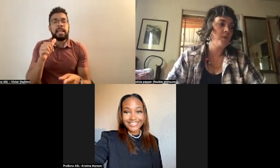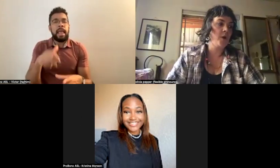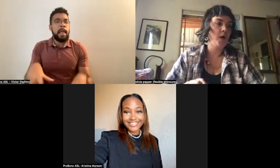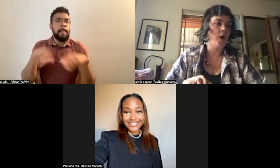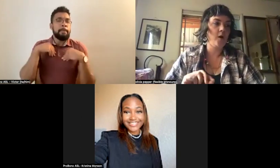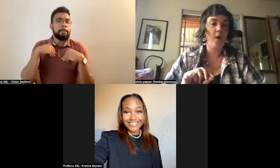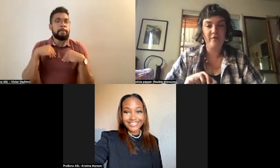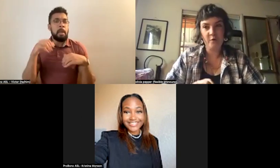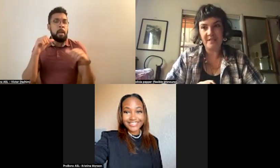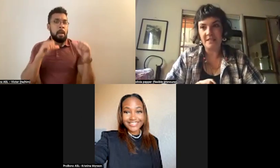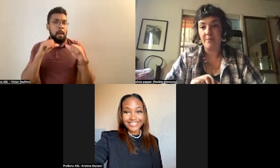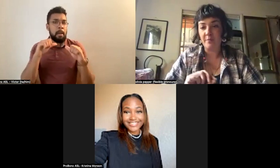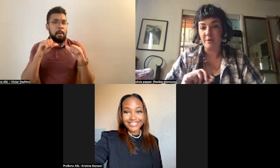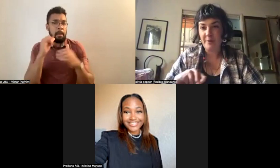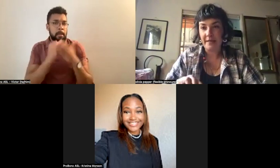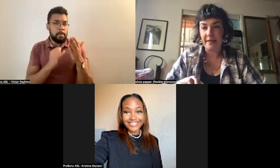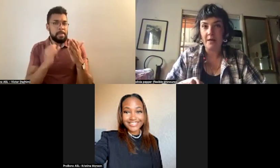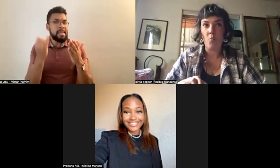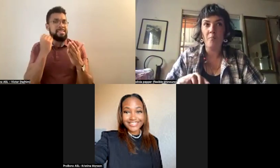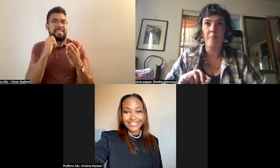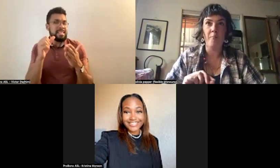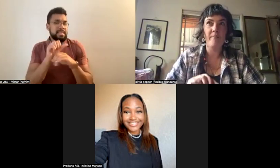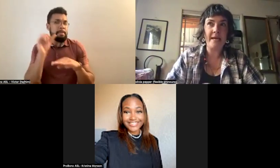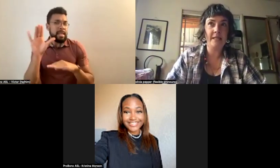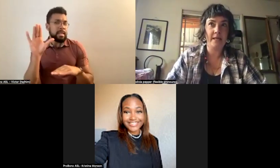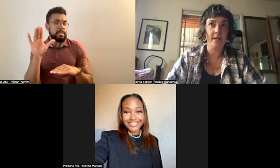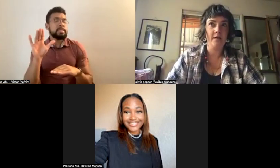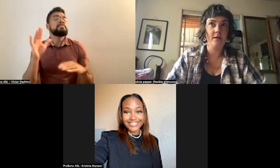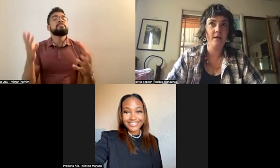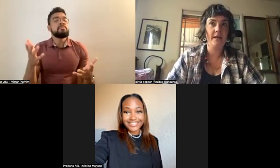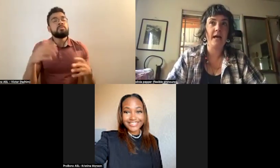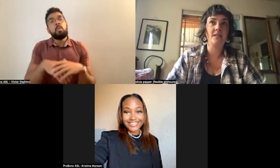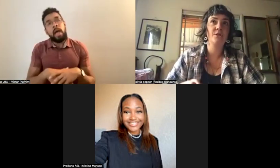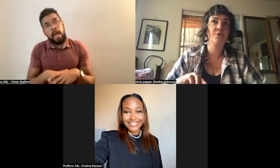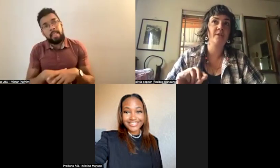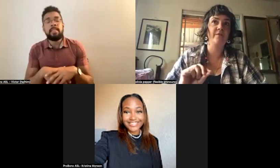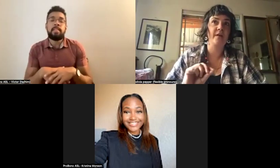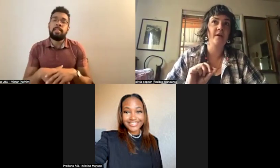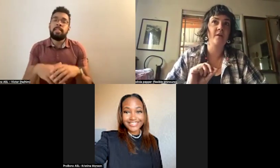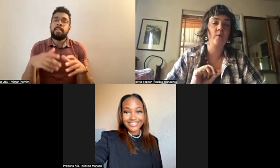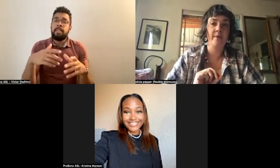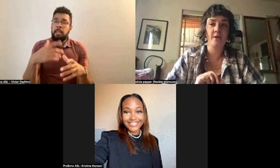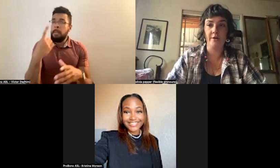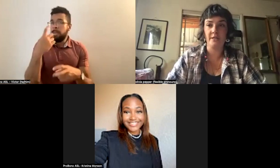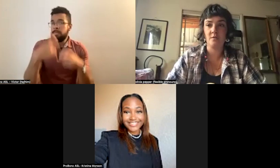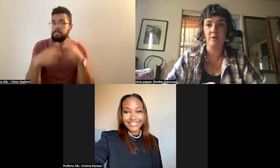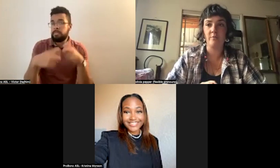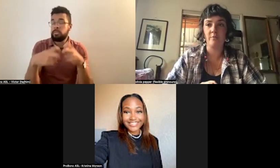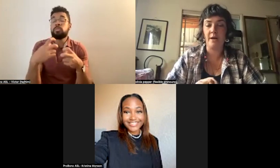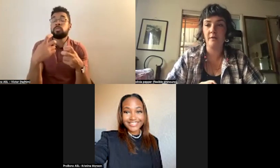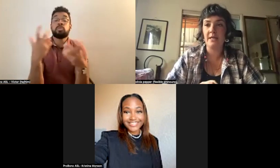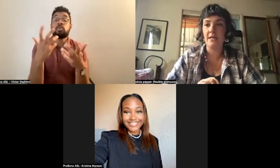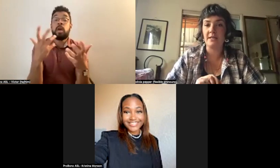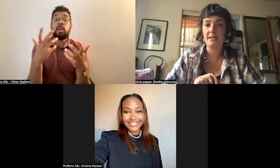There are quite a few reasons that people speculate. Mainly it has to do with the fact that women artists were